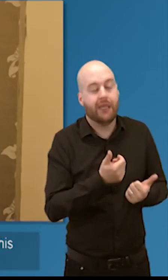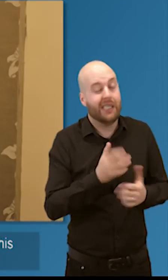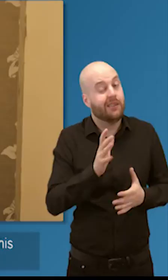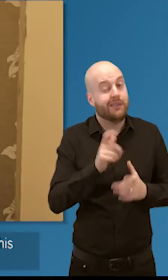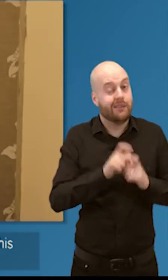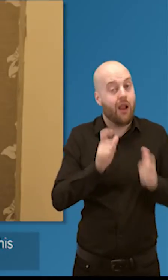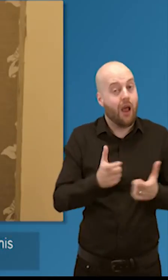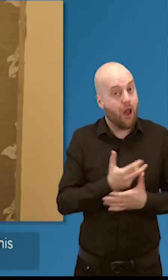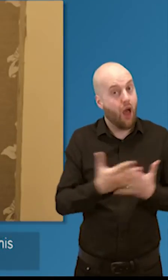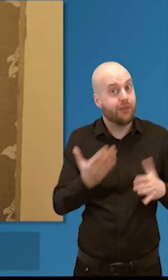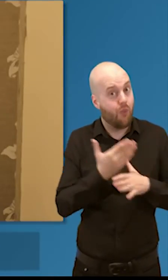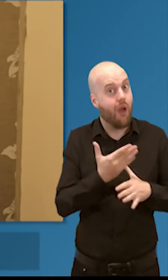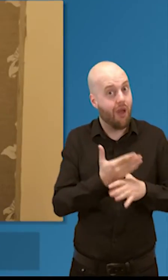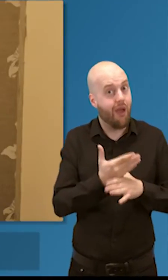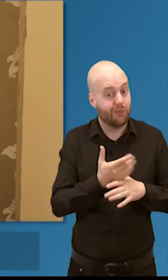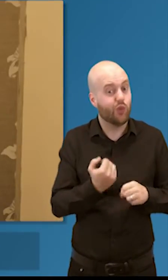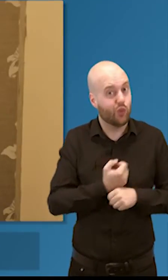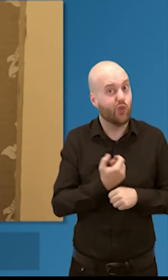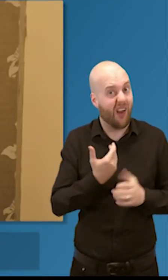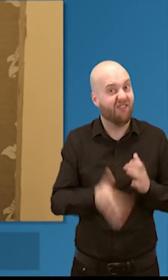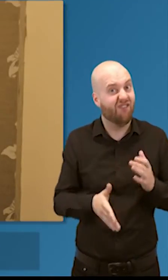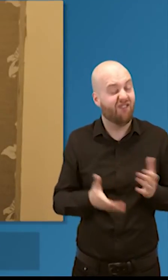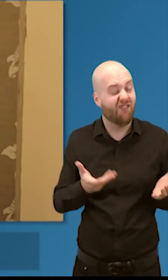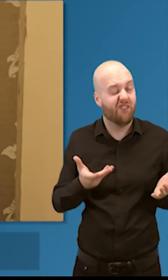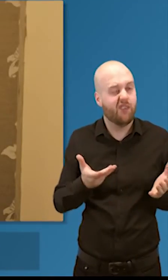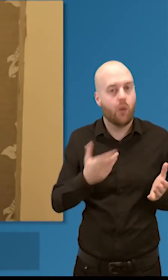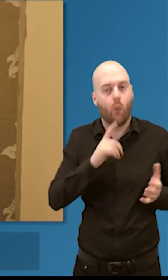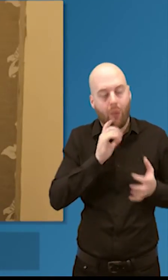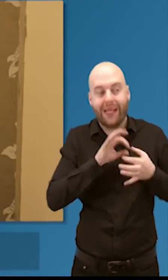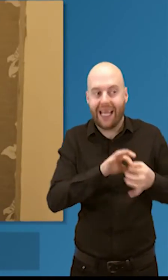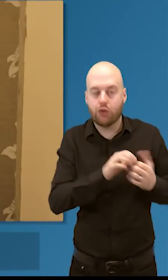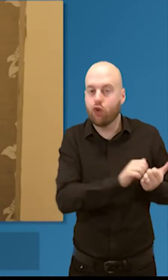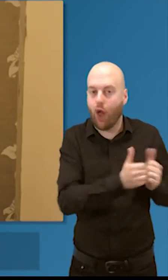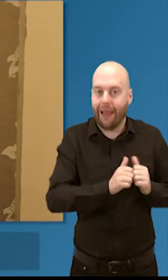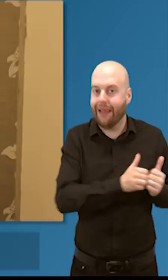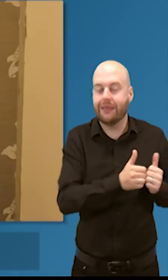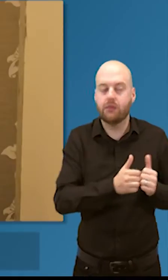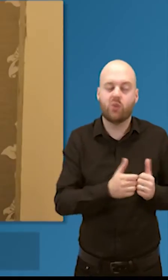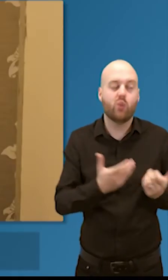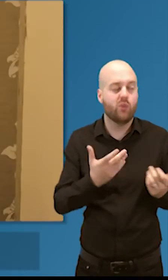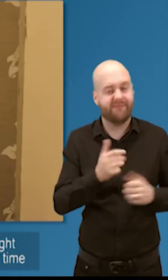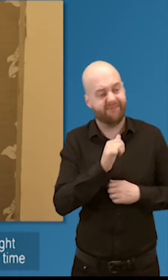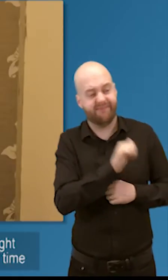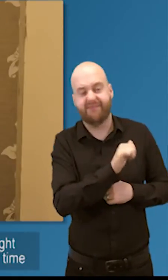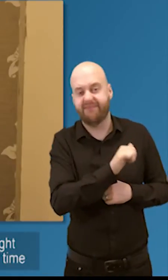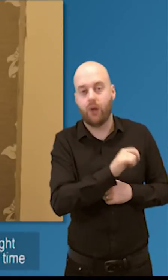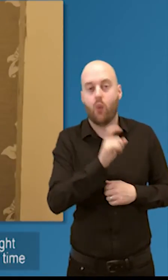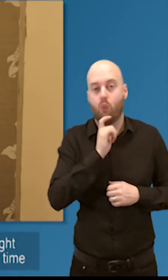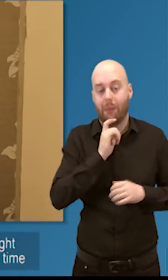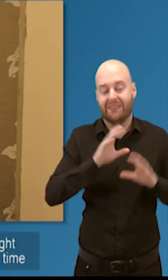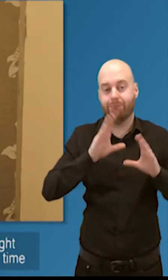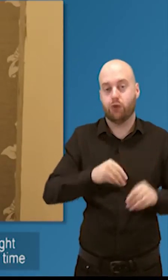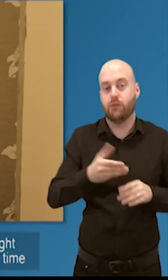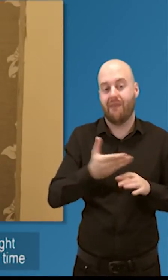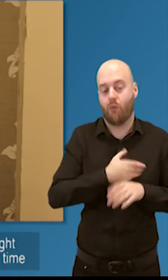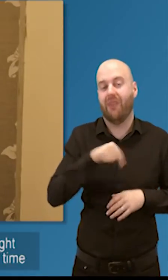absolutely don't we love working with our colleagues and across the across the sector in partnership we want to make sure that we're all doing